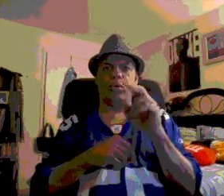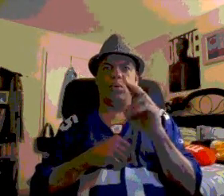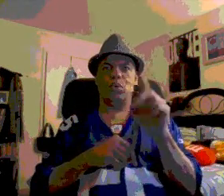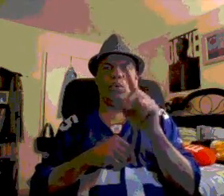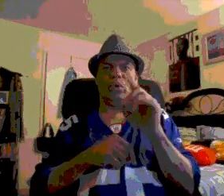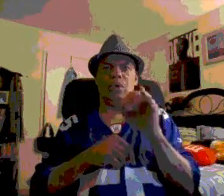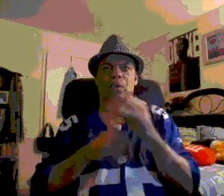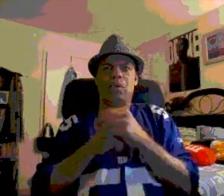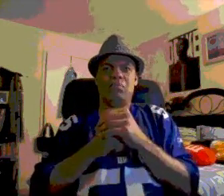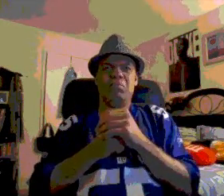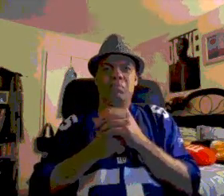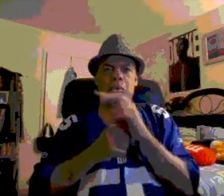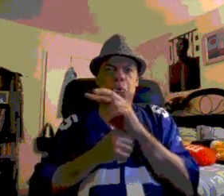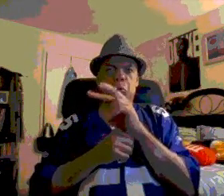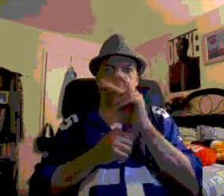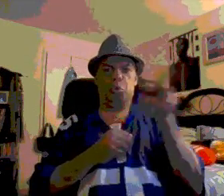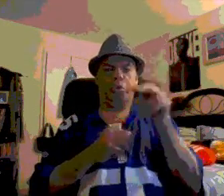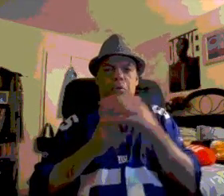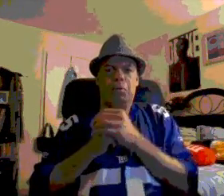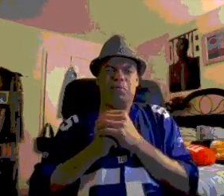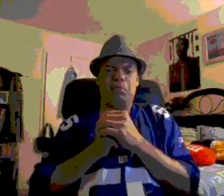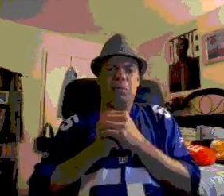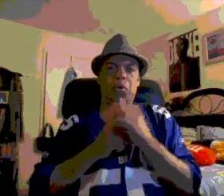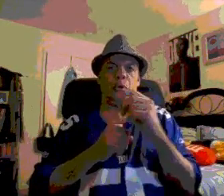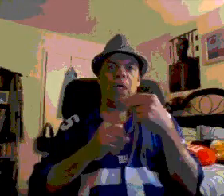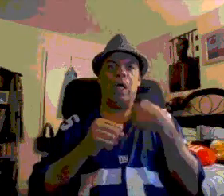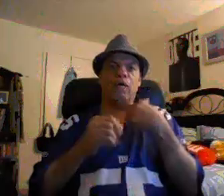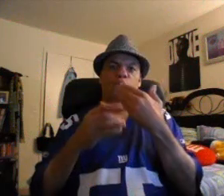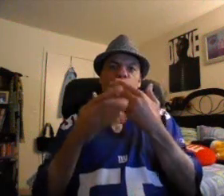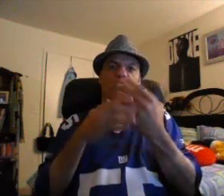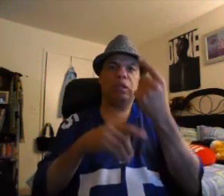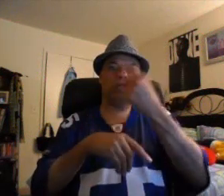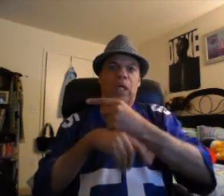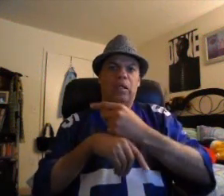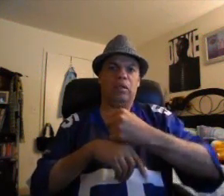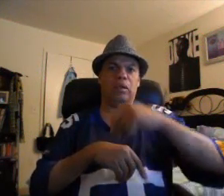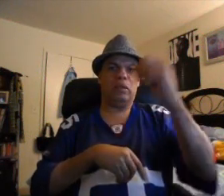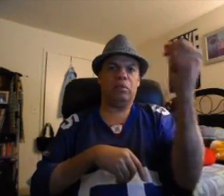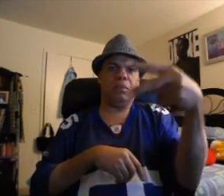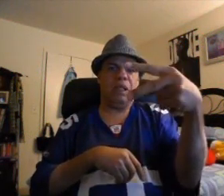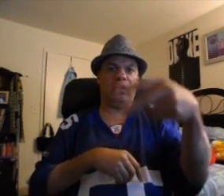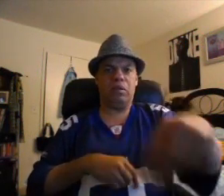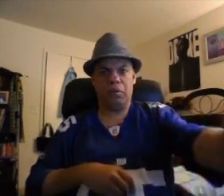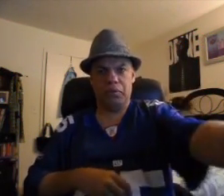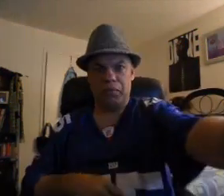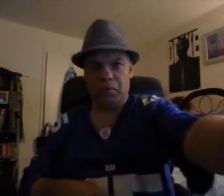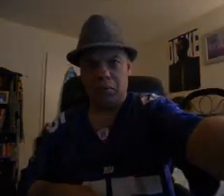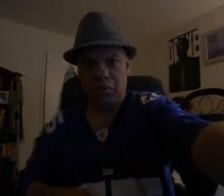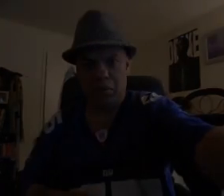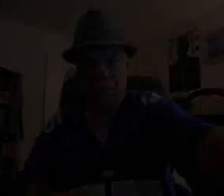What's that supposed to mean? You're the one who keeps finding these things. You tell me. I don't like your accusatory tone.